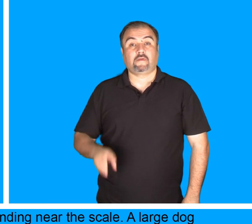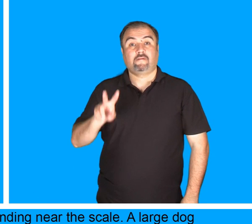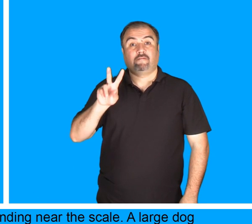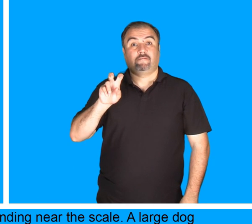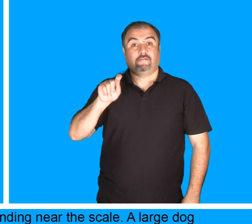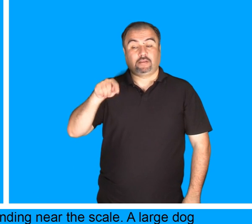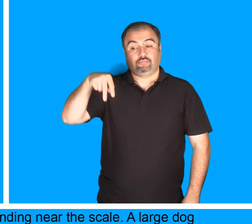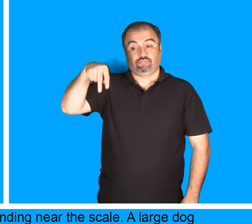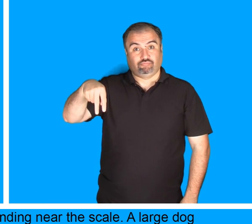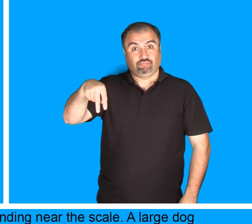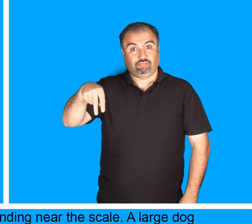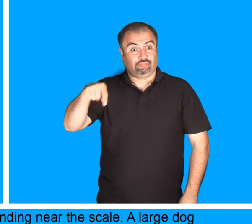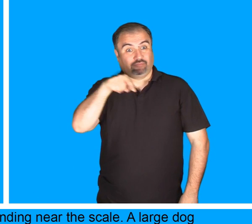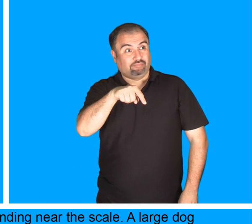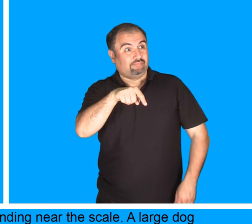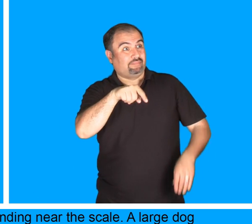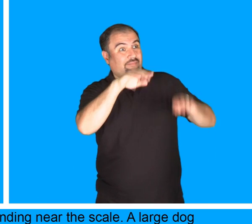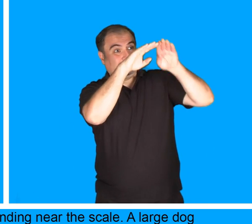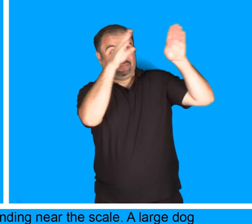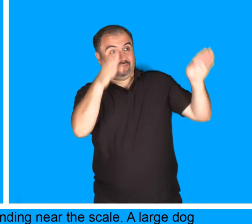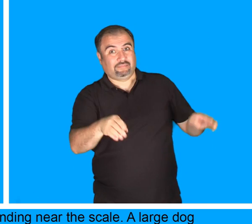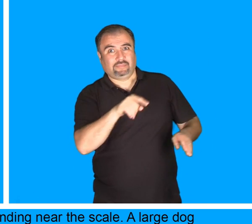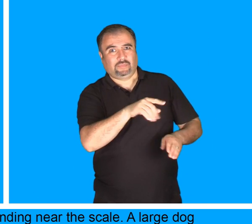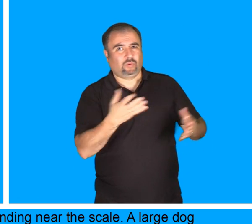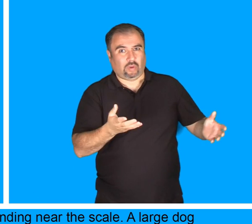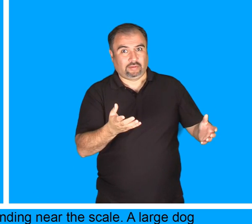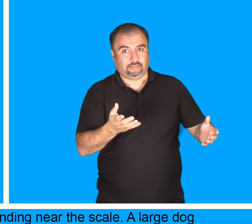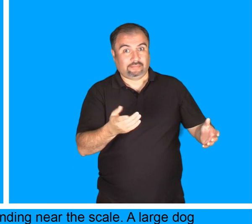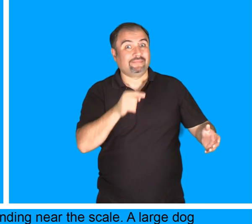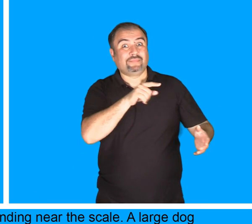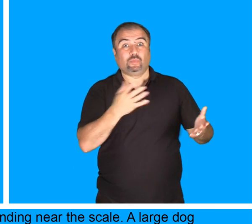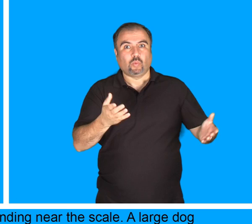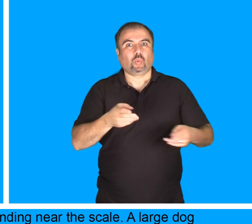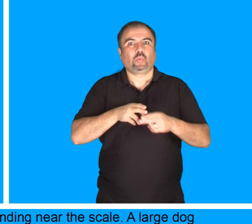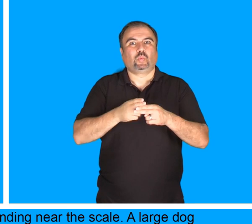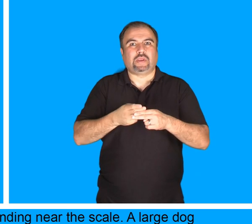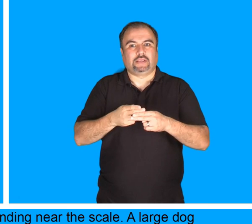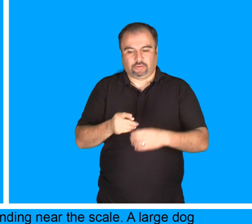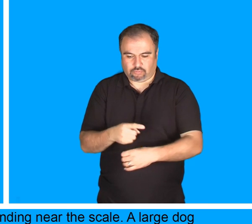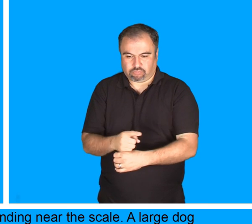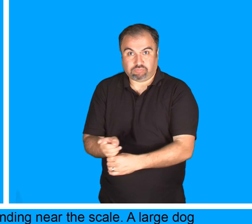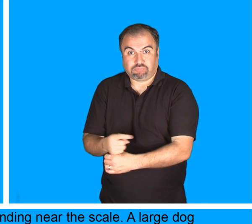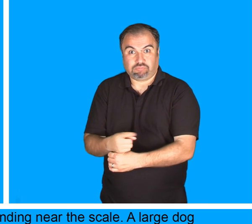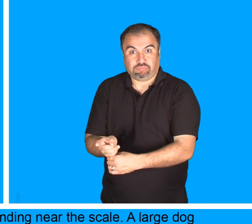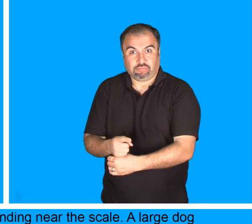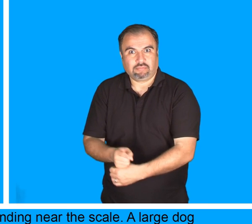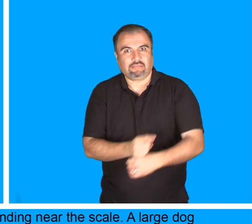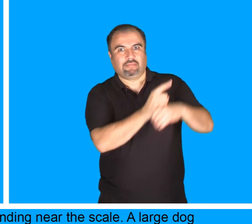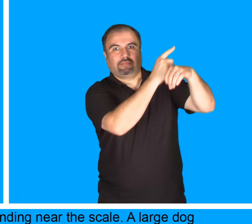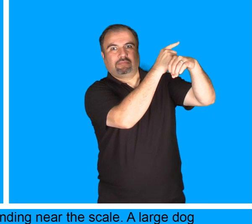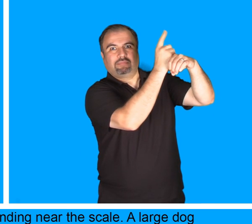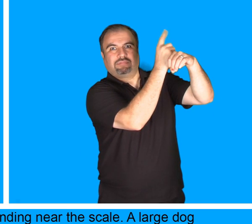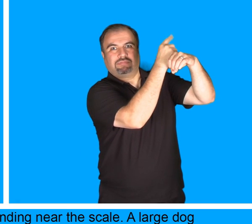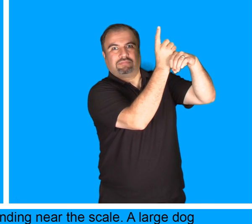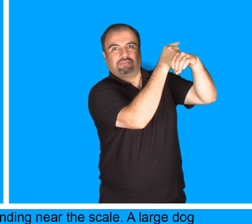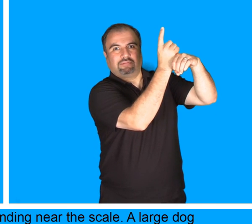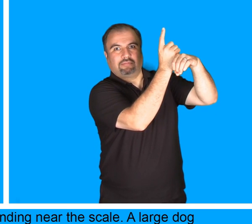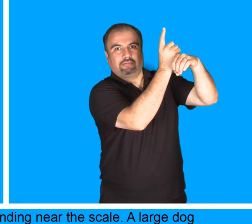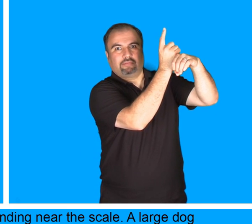The veterinarian, or vet, is standing near the scale. A large dog can stand on the scale and a readout will show how much the dog weighs.